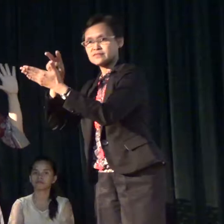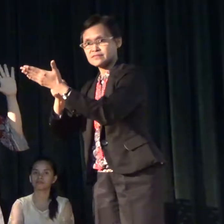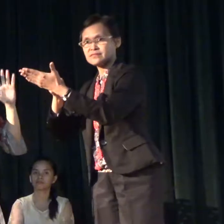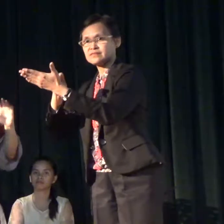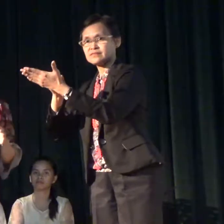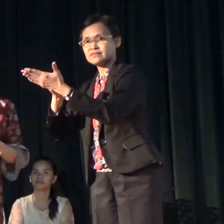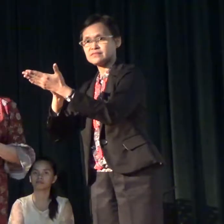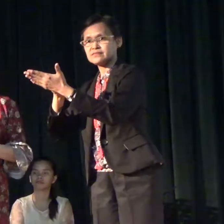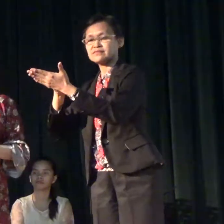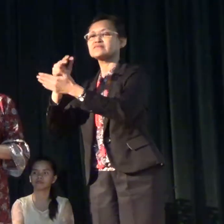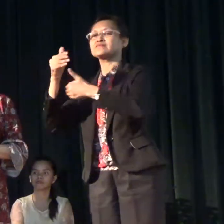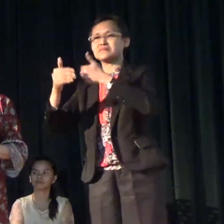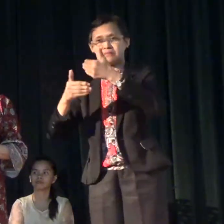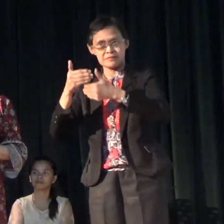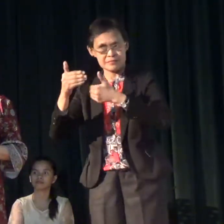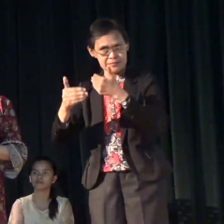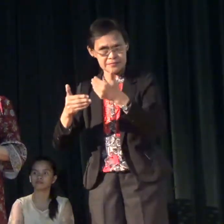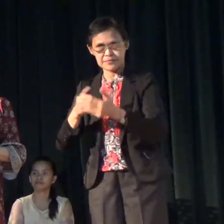Okay?